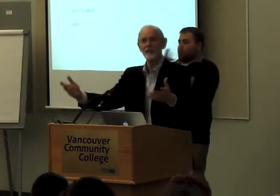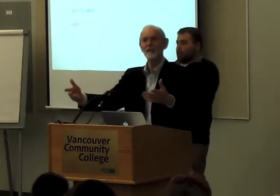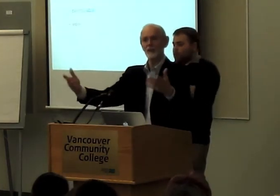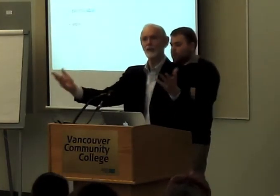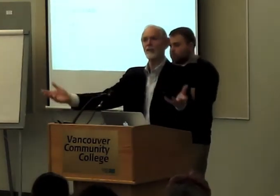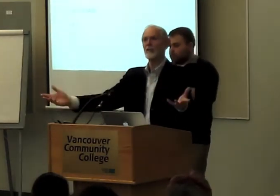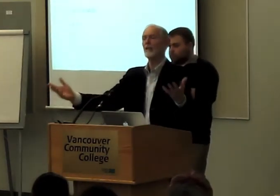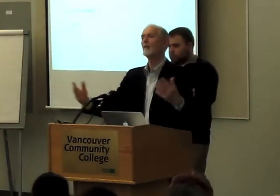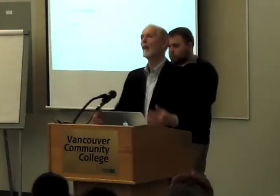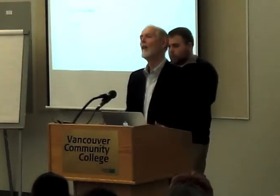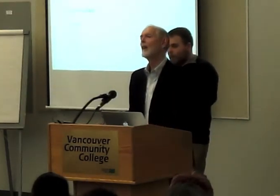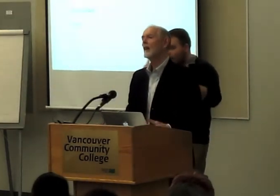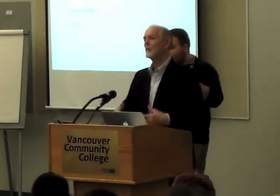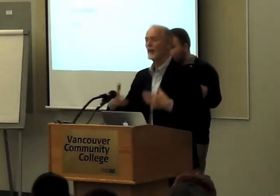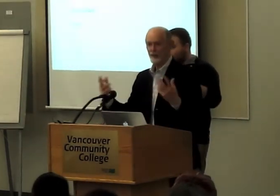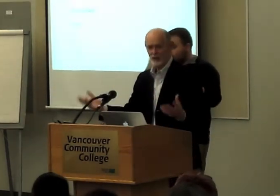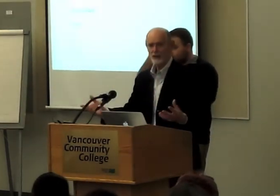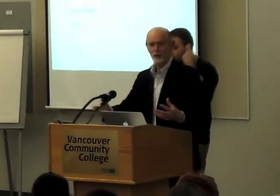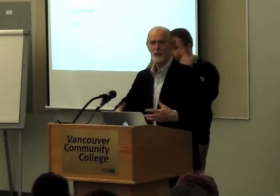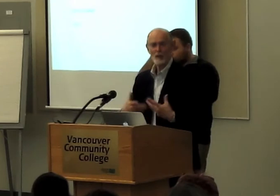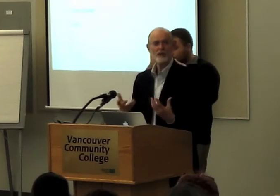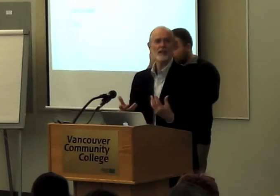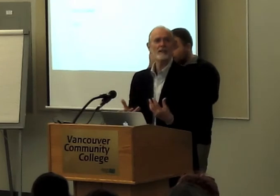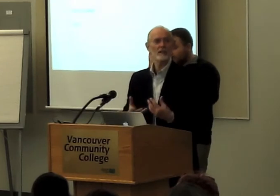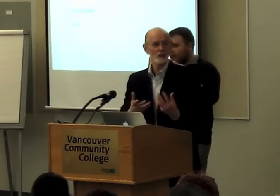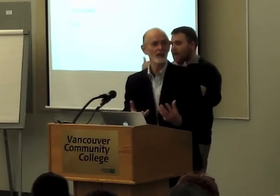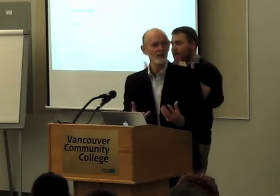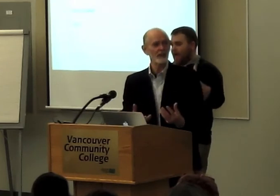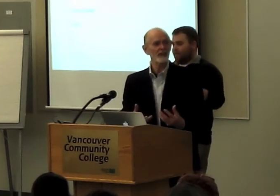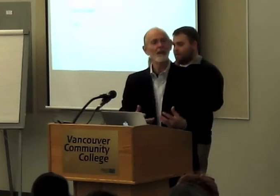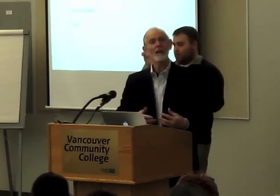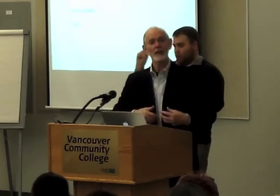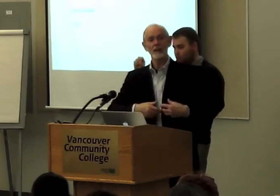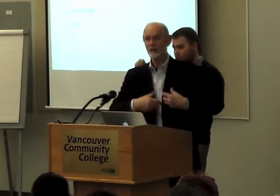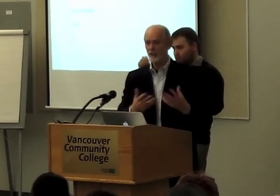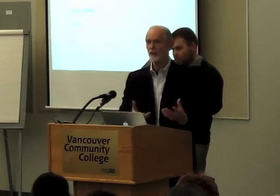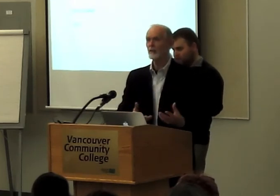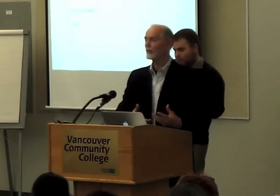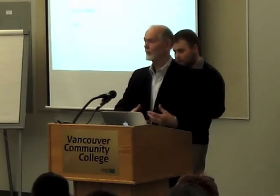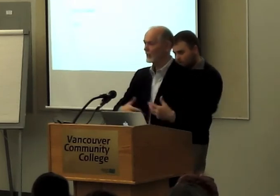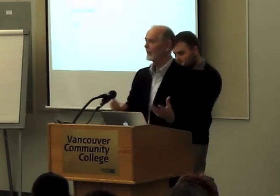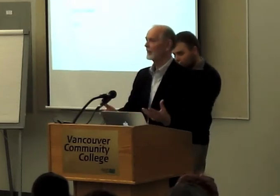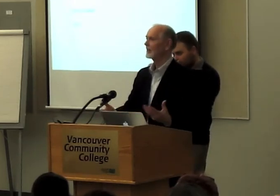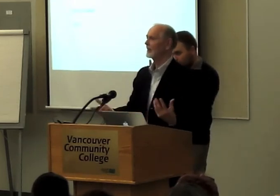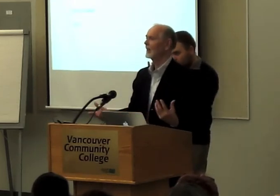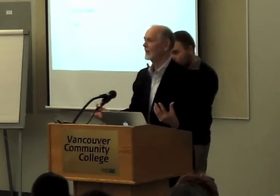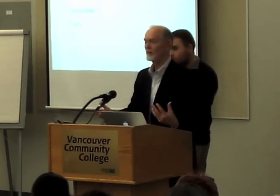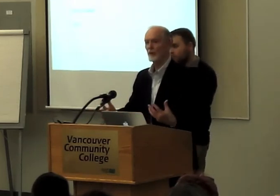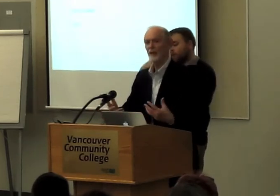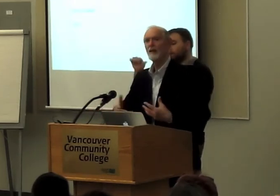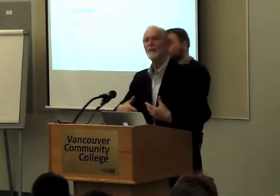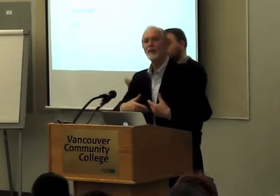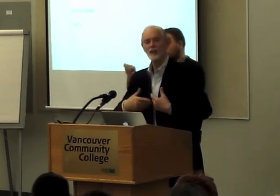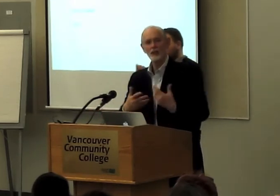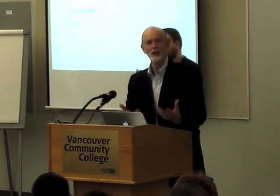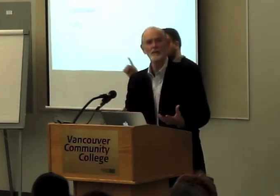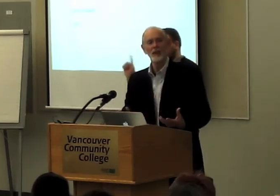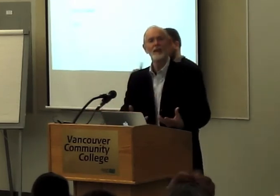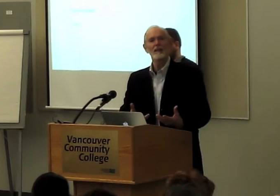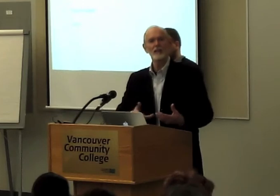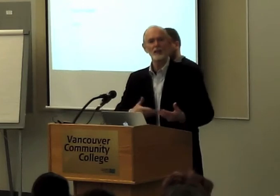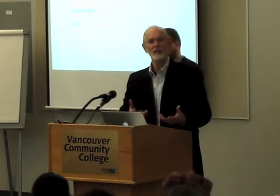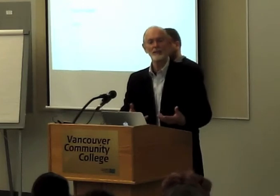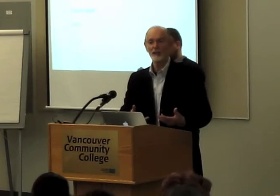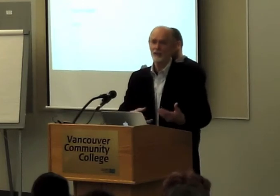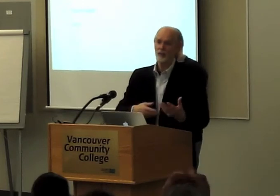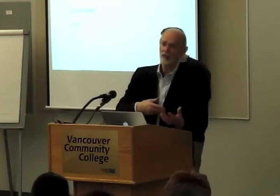going, a puzzle that we're trying to solve. And we have a hero who's representing the qualities that are essential to science. That is, we're teaching